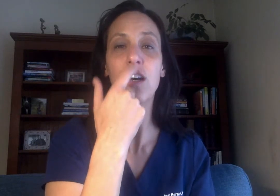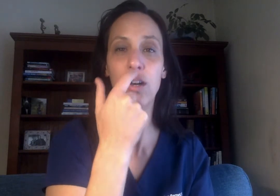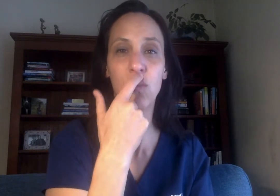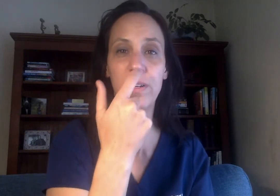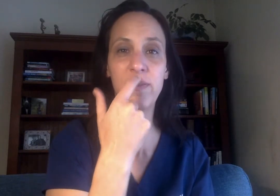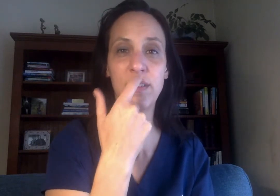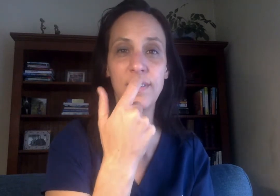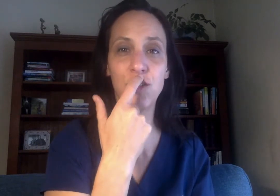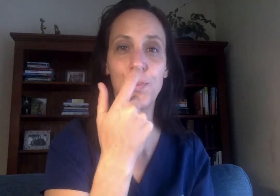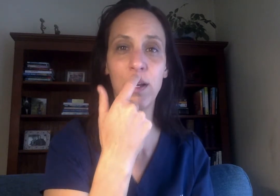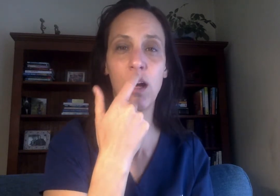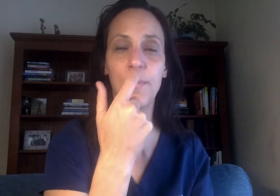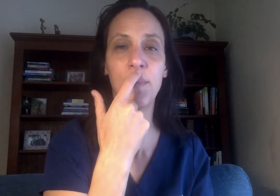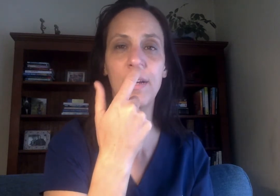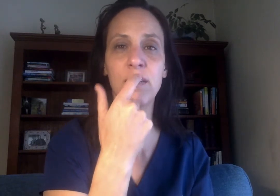What if the seal's been compromised?